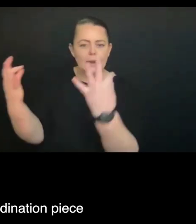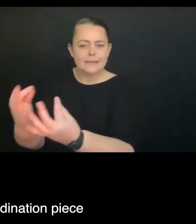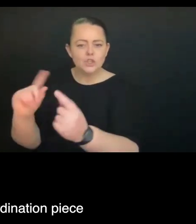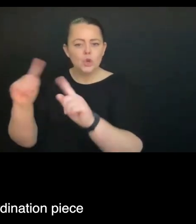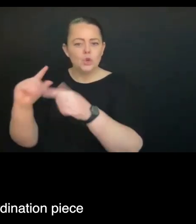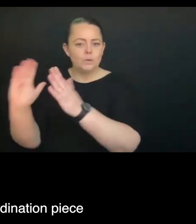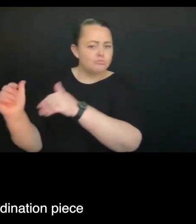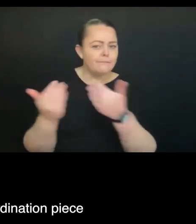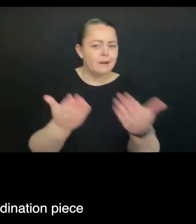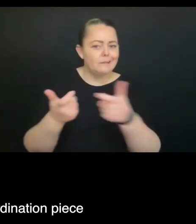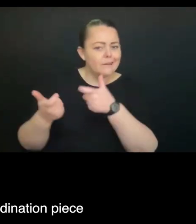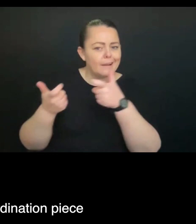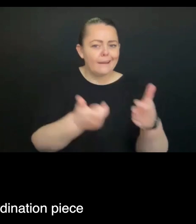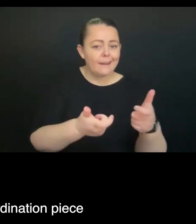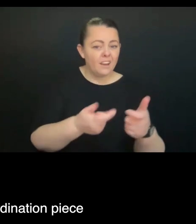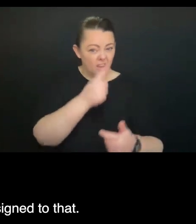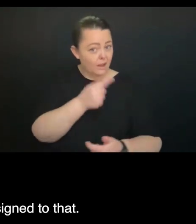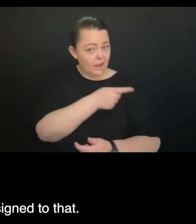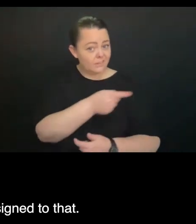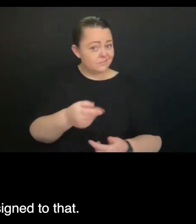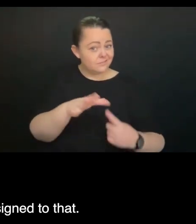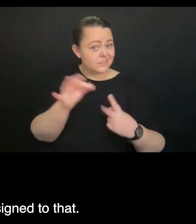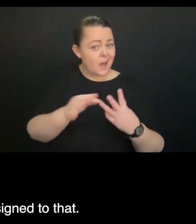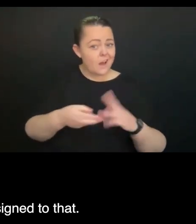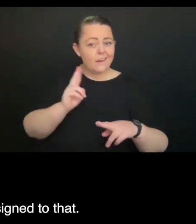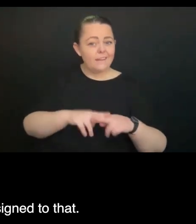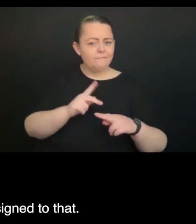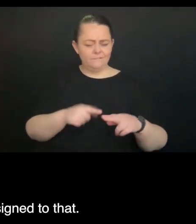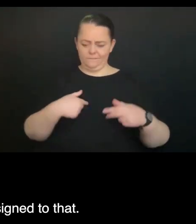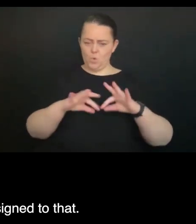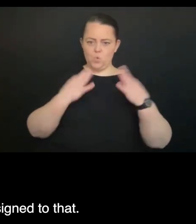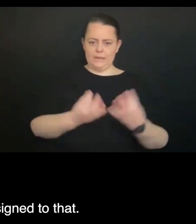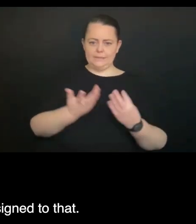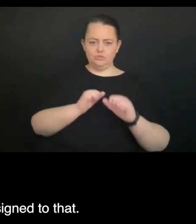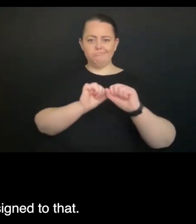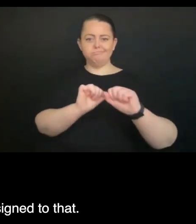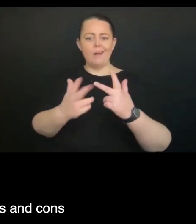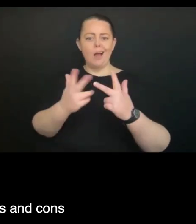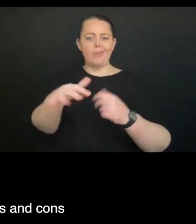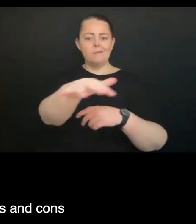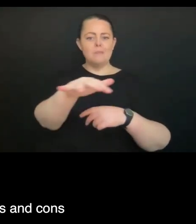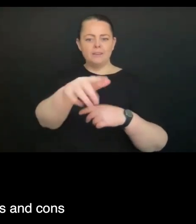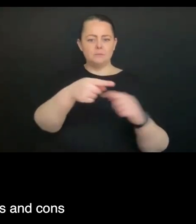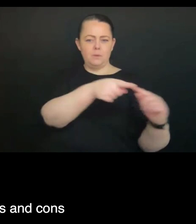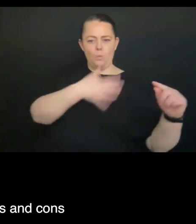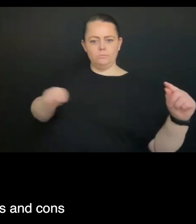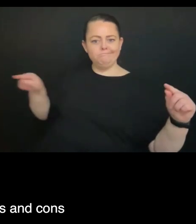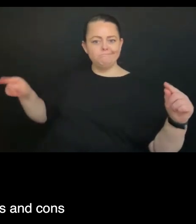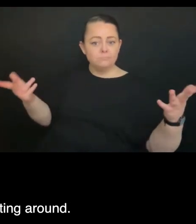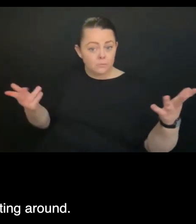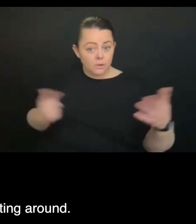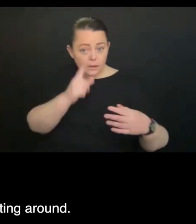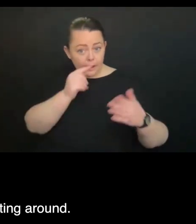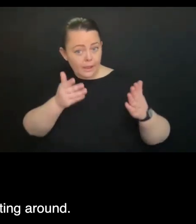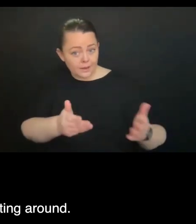responsibility for that over coordination piece? And is there a specific role assigned to that? And I think there's been pros and